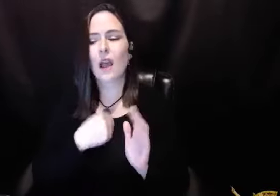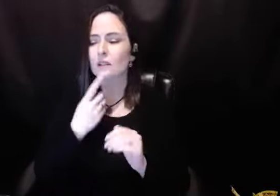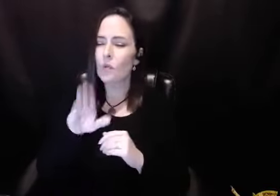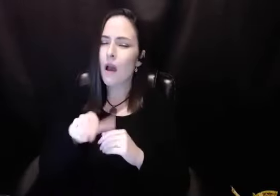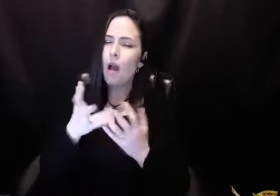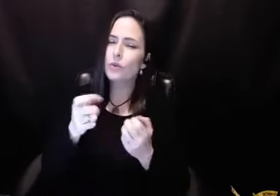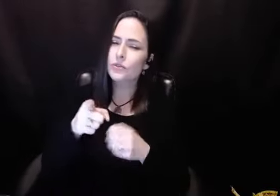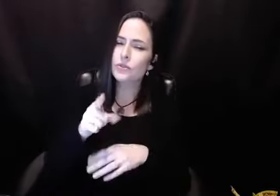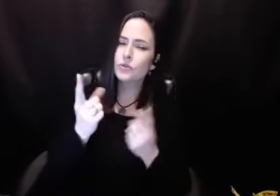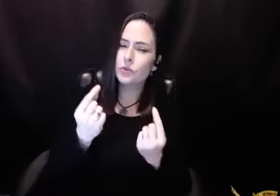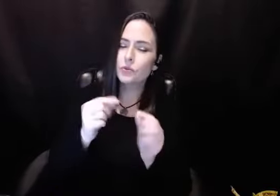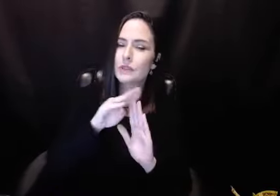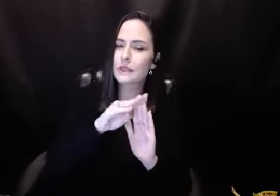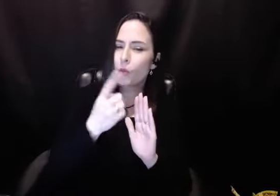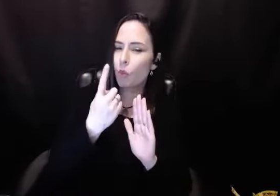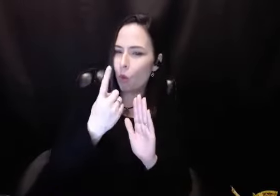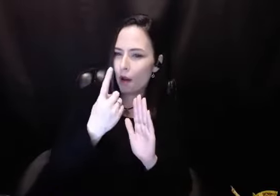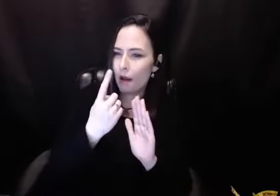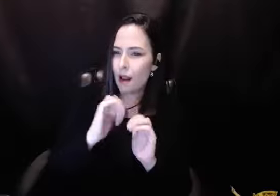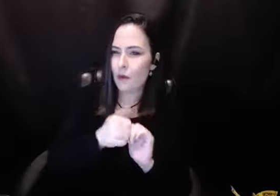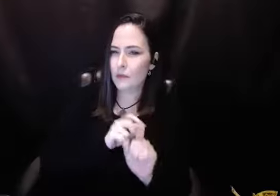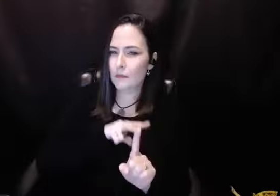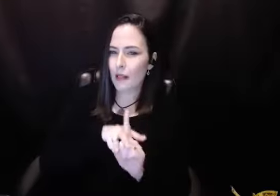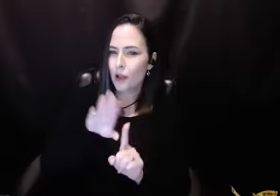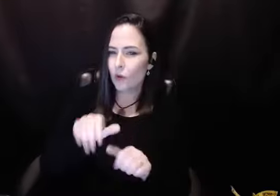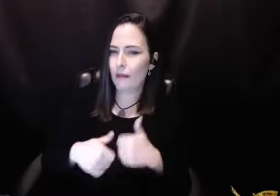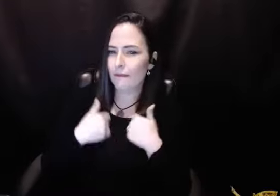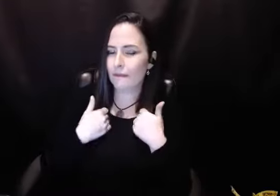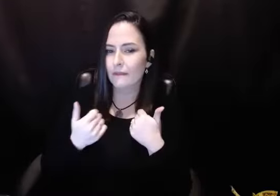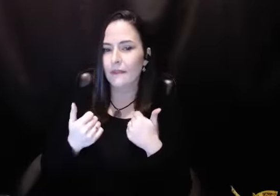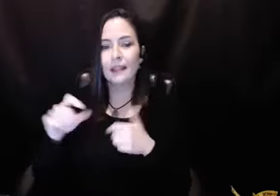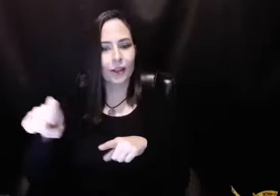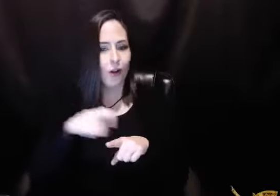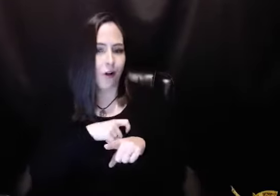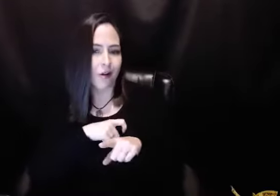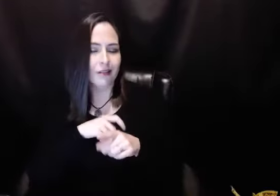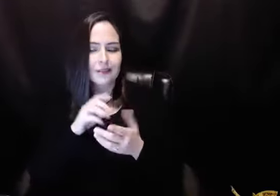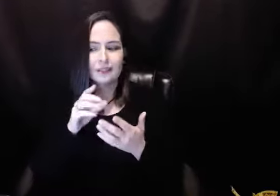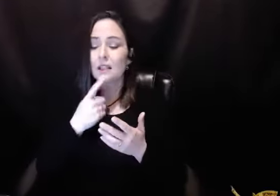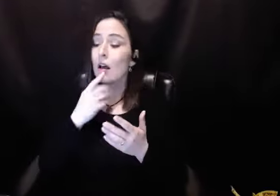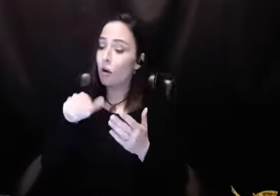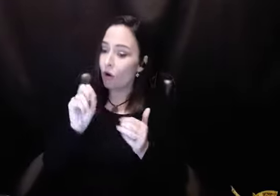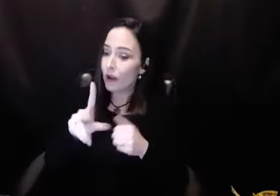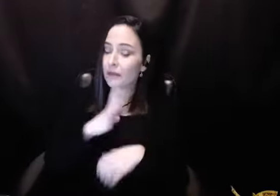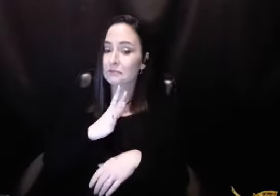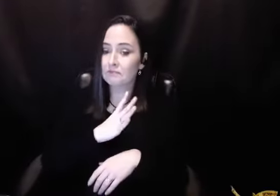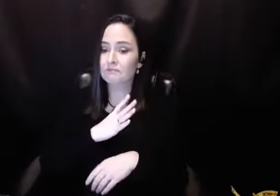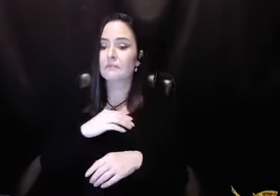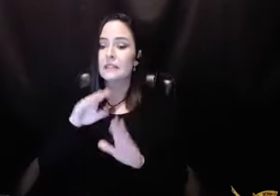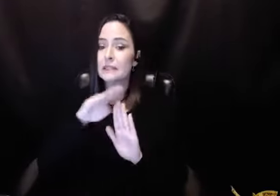step. Because when I would tell him, okay, we're going to work on step one, I want him to tell me how he's applying that in his life. When he would